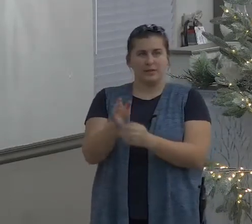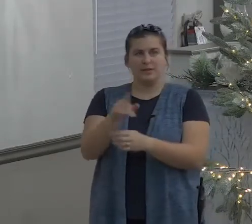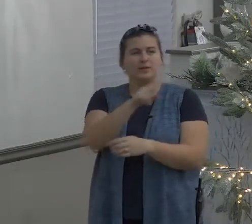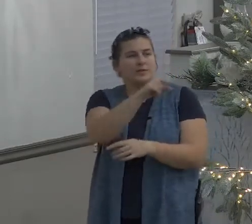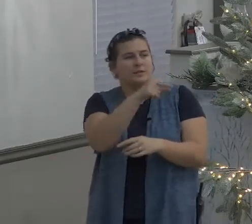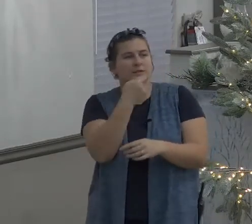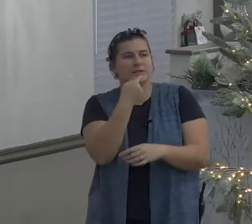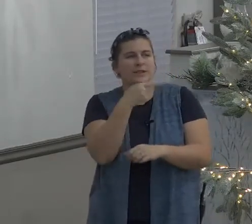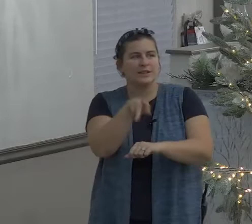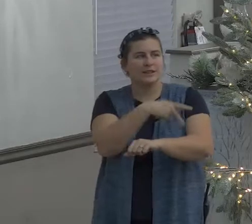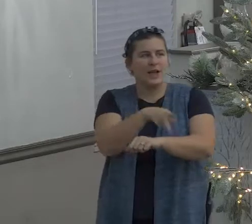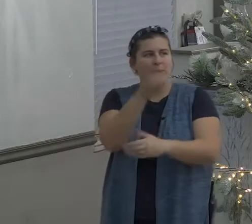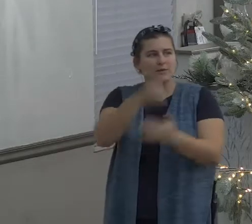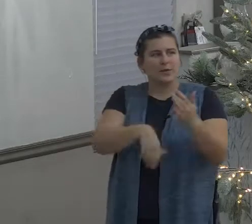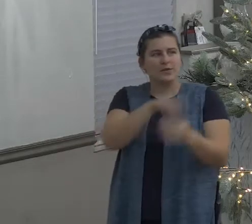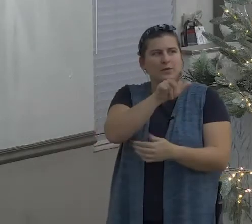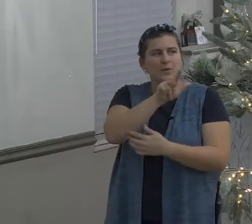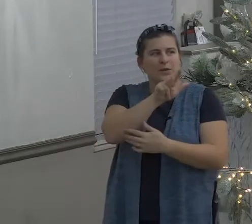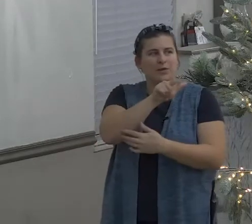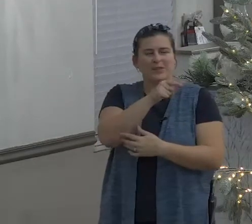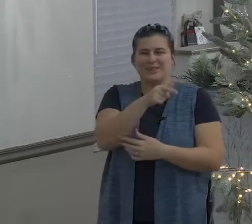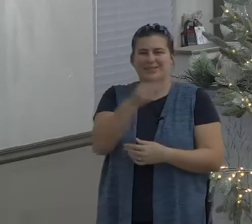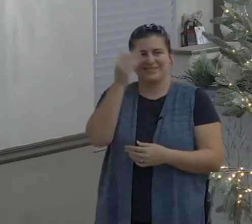John 3.16 that's a good one